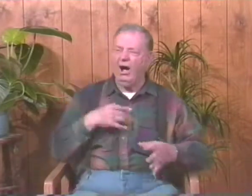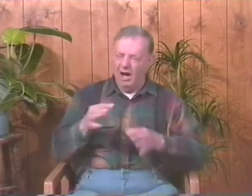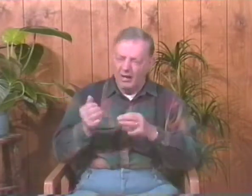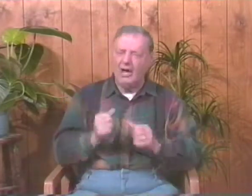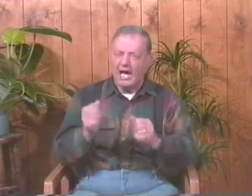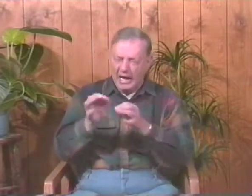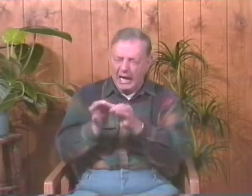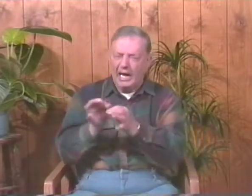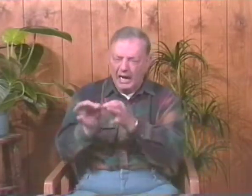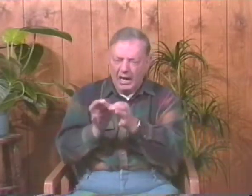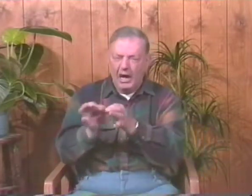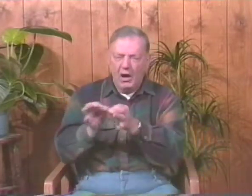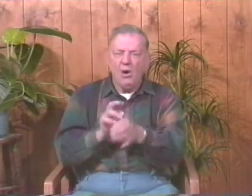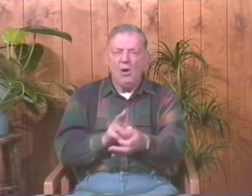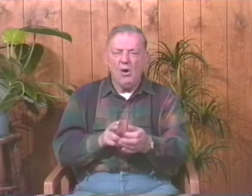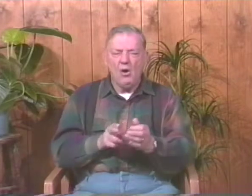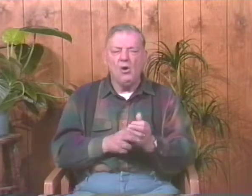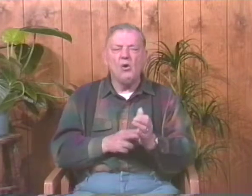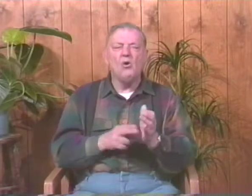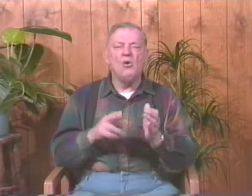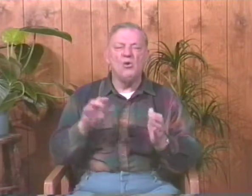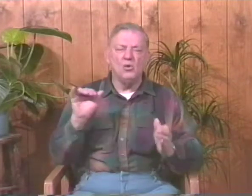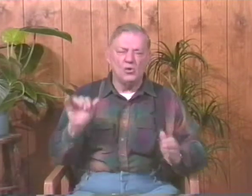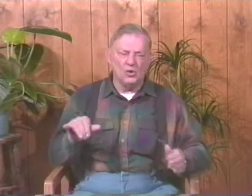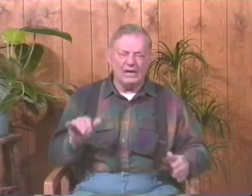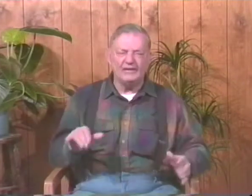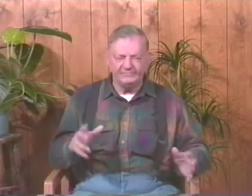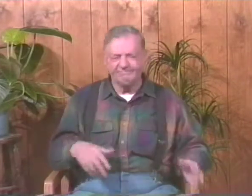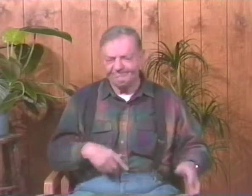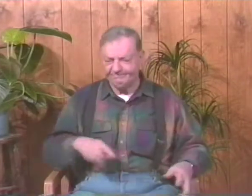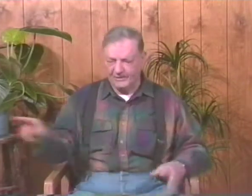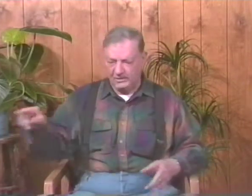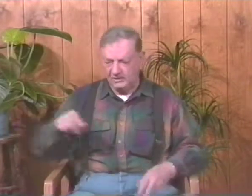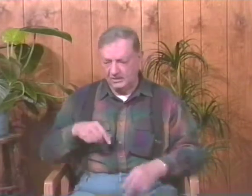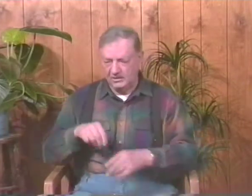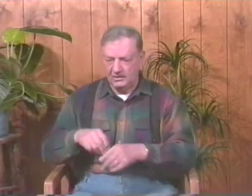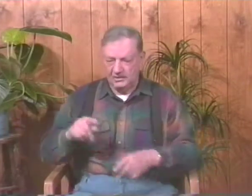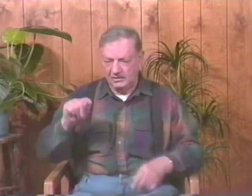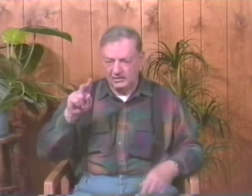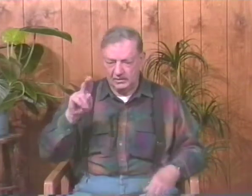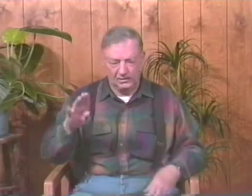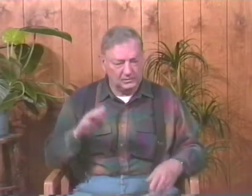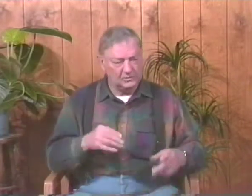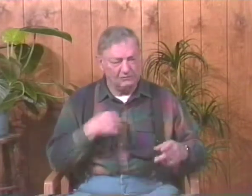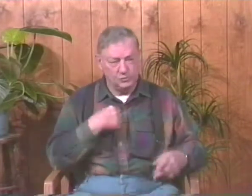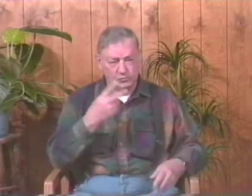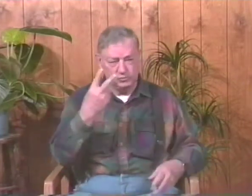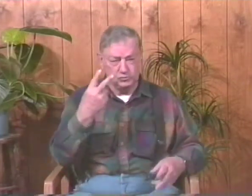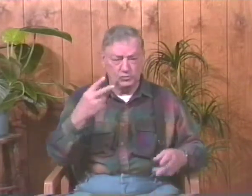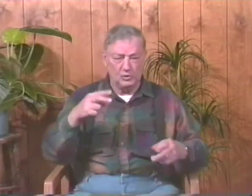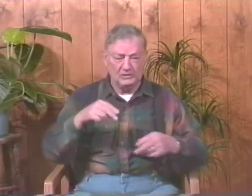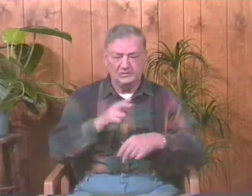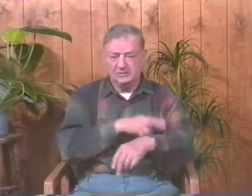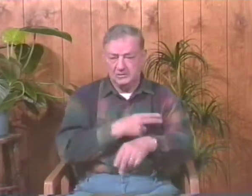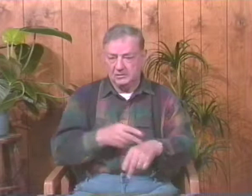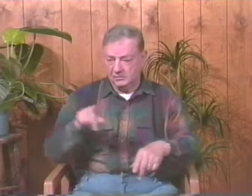you took a bath? Boy, I said, I tried to explain. I tried to take a bath yesterday. And so they took me. He well, you've got to take a bath. So the